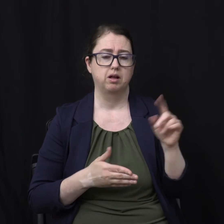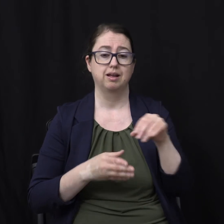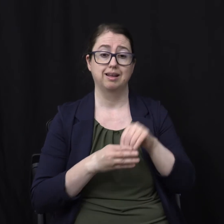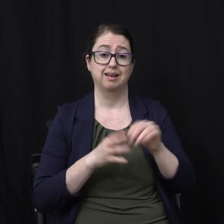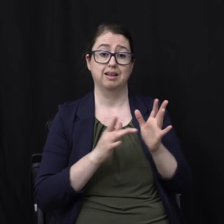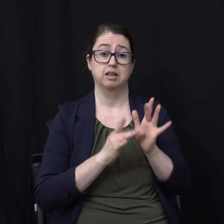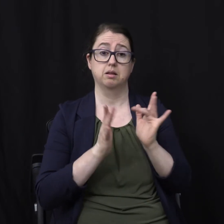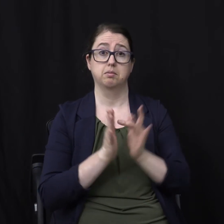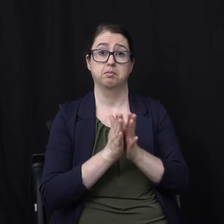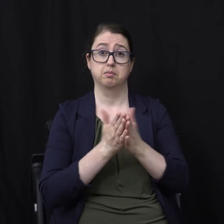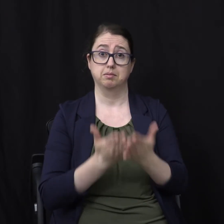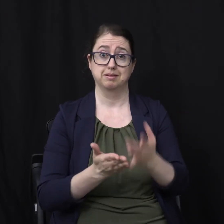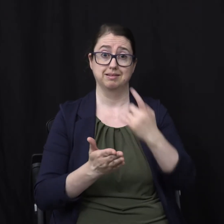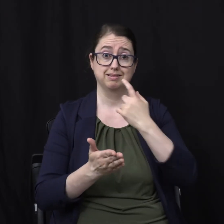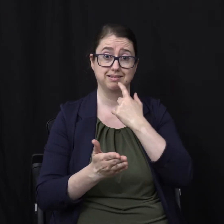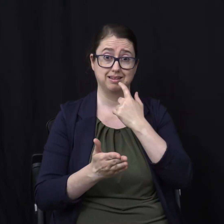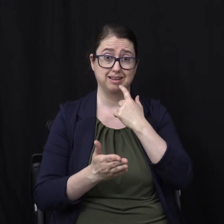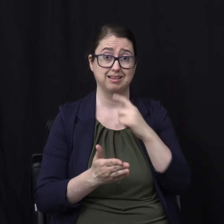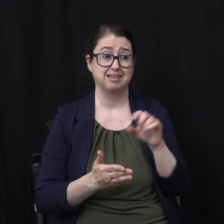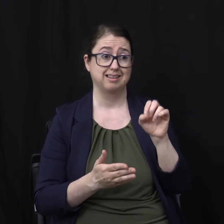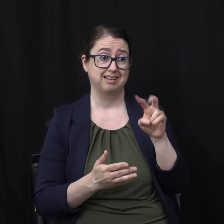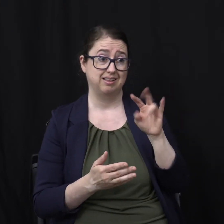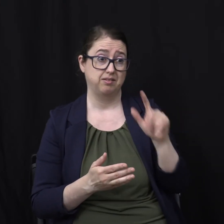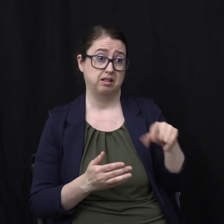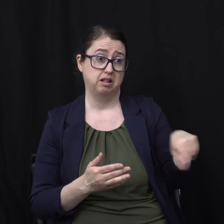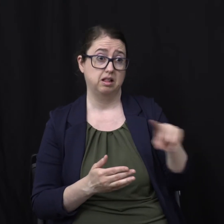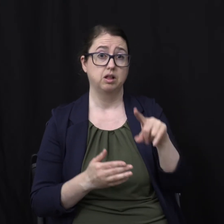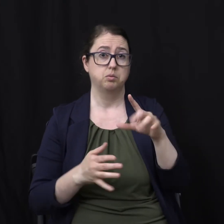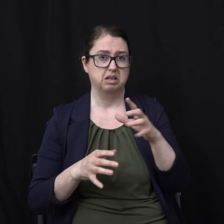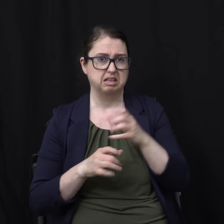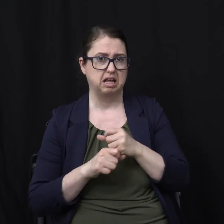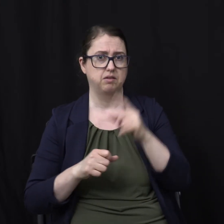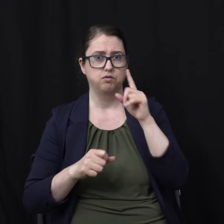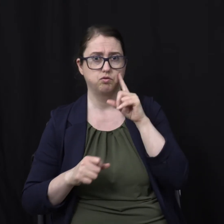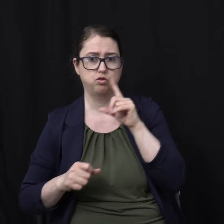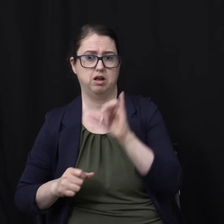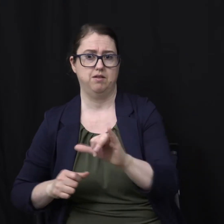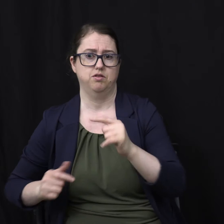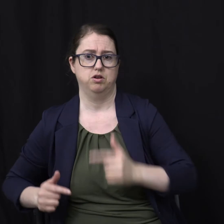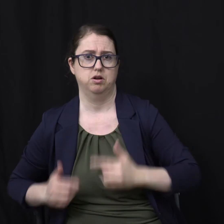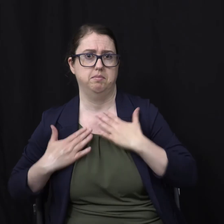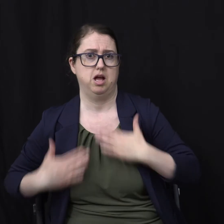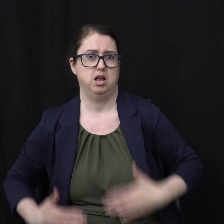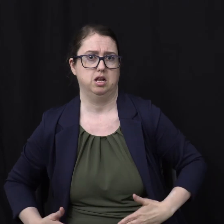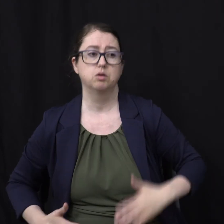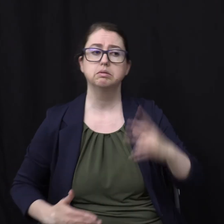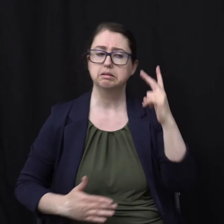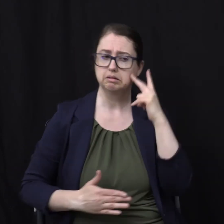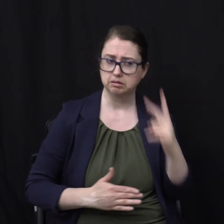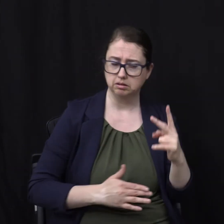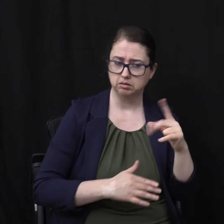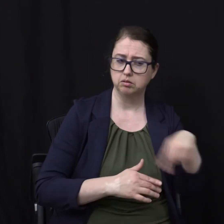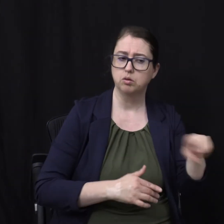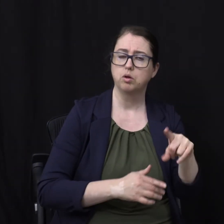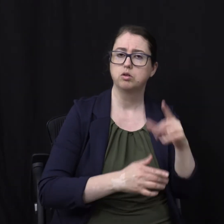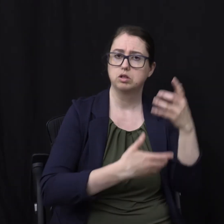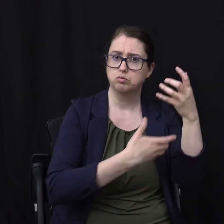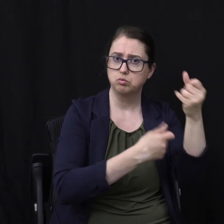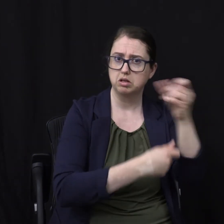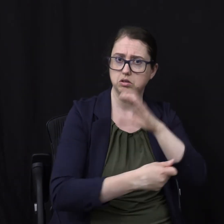That say that the wicked Receive immortality We know the righteous Receive immortality At the second coming of Jesus Do the